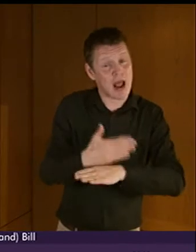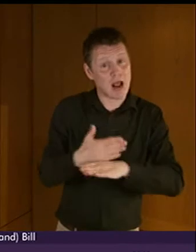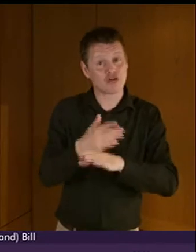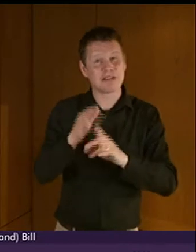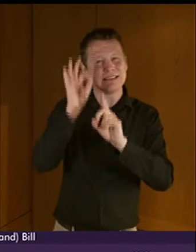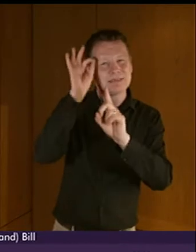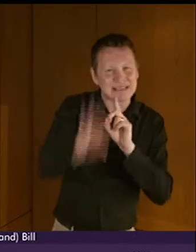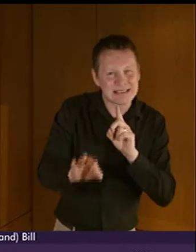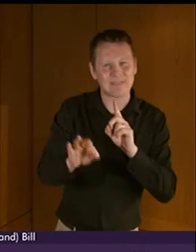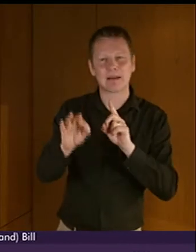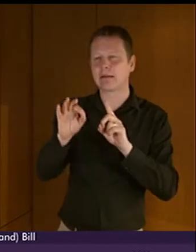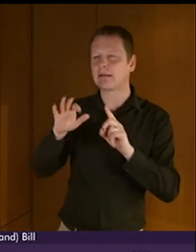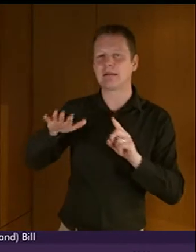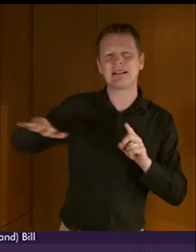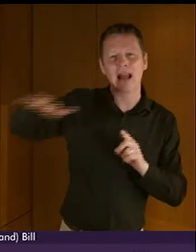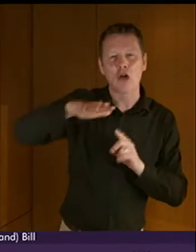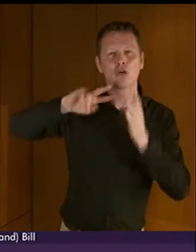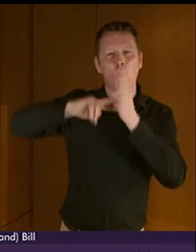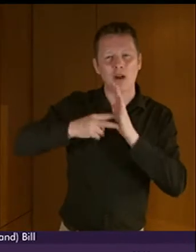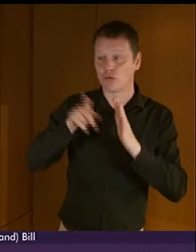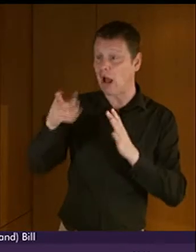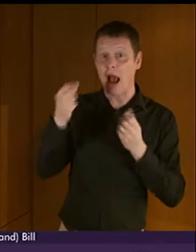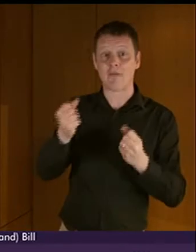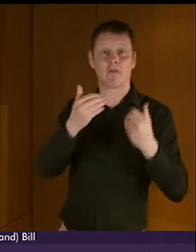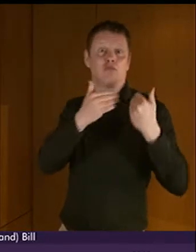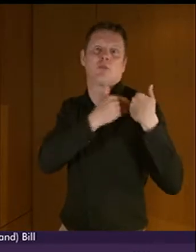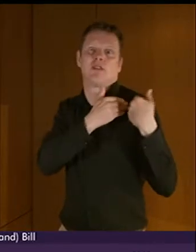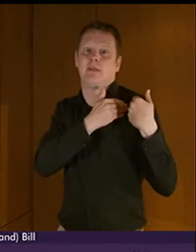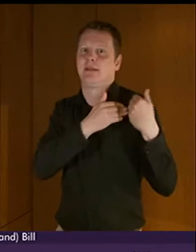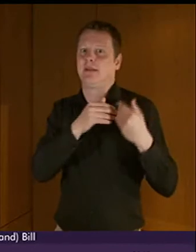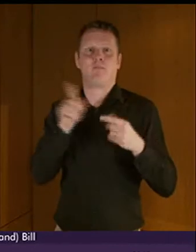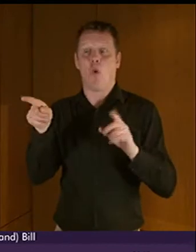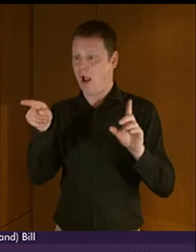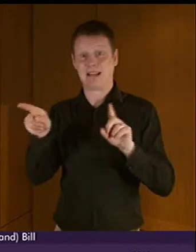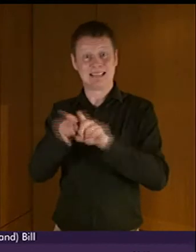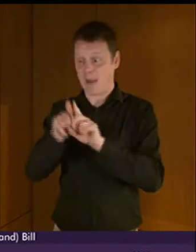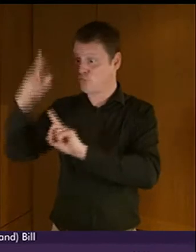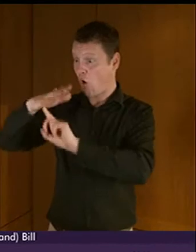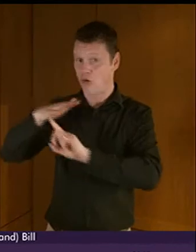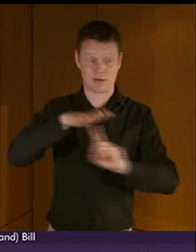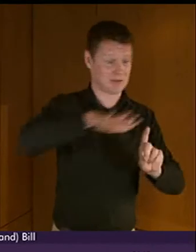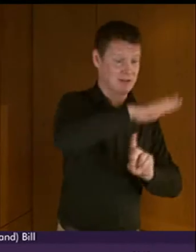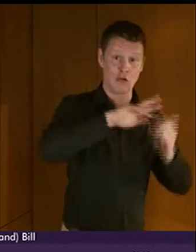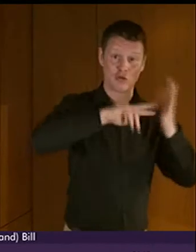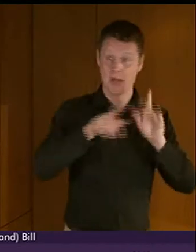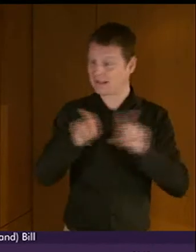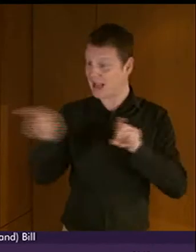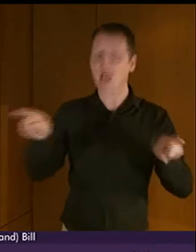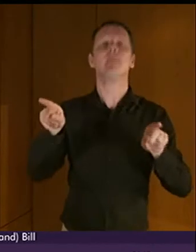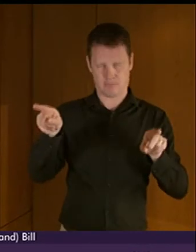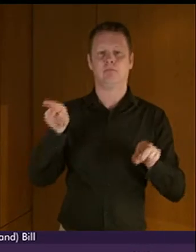specific national public bodies, with responsibility for priorities included in the national plan. I have said in the government